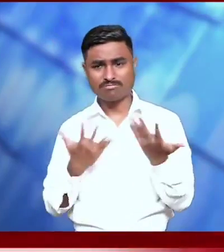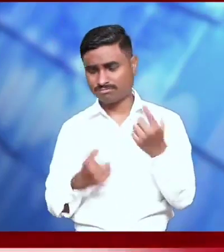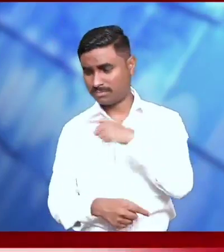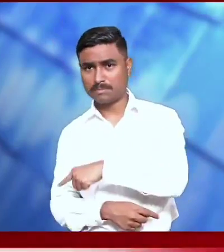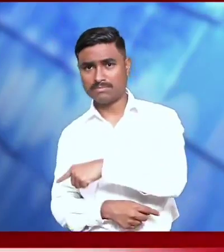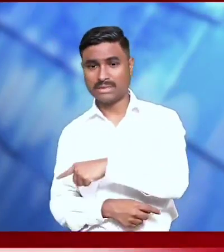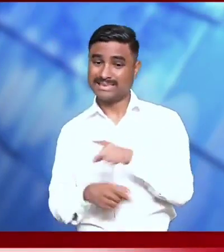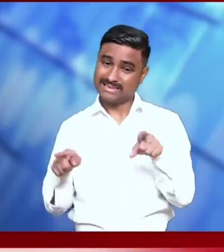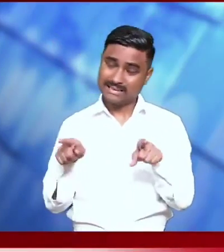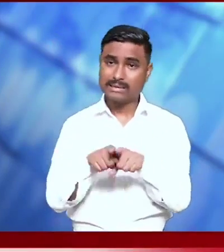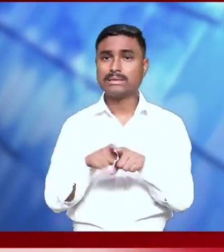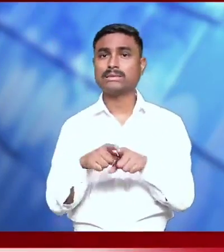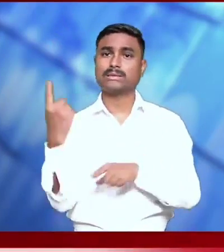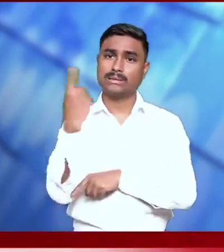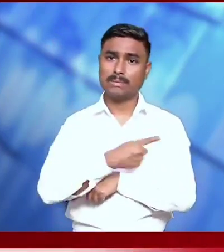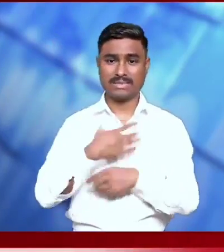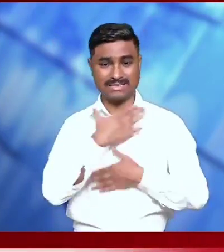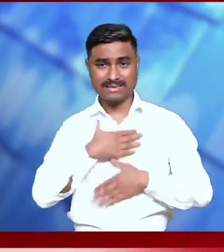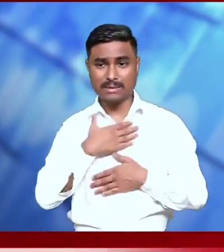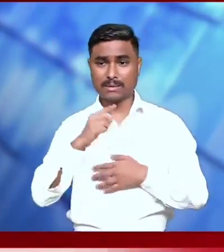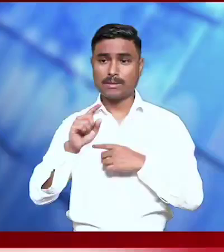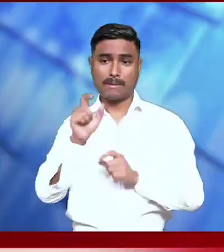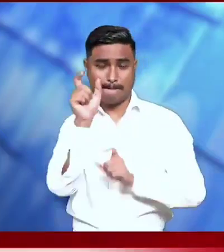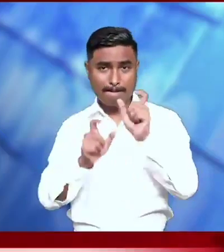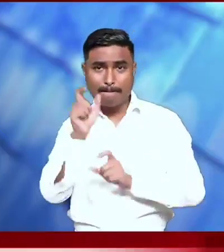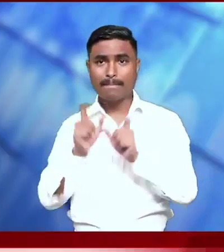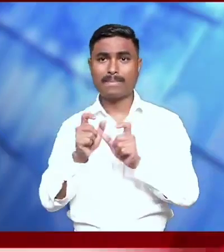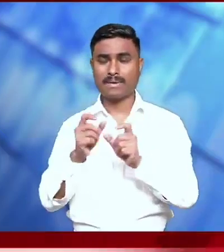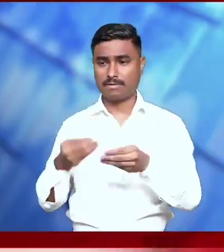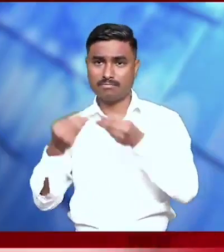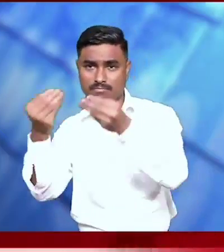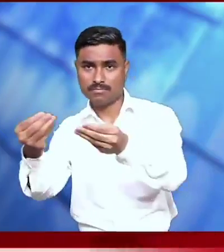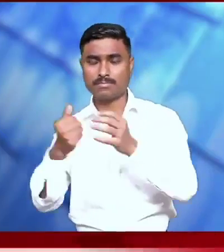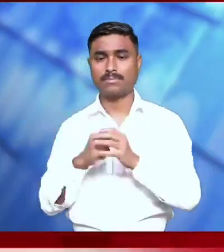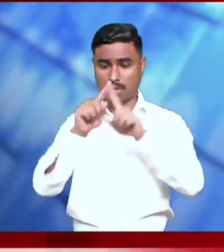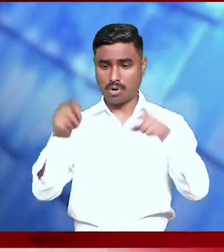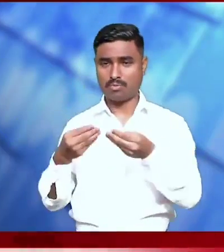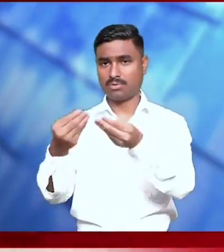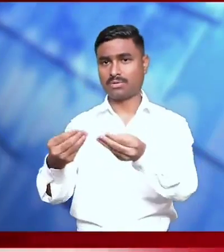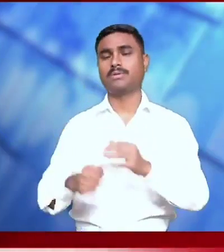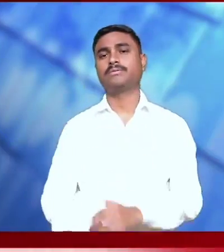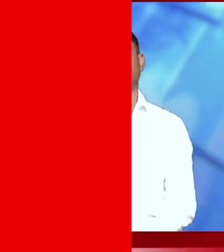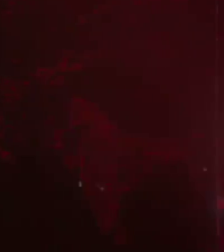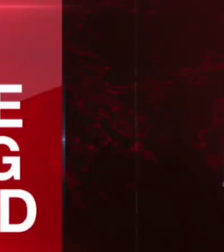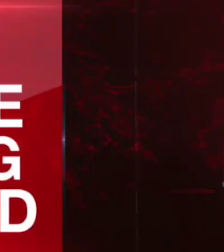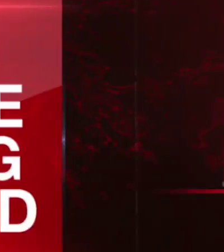Arogya Mantan organized on 25th and 26th September 2022 in Delhi.